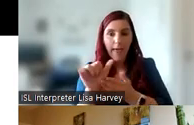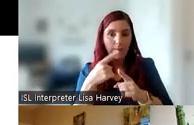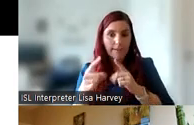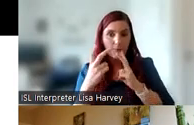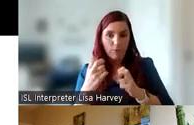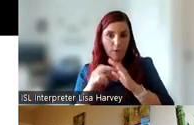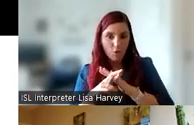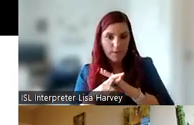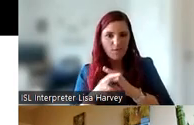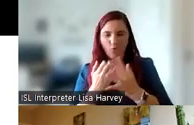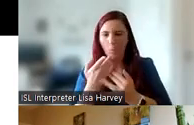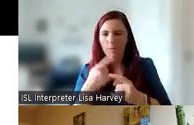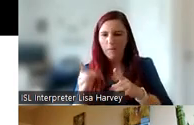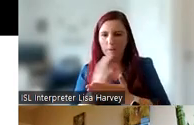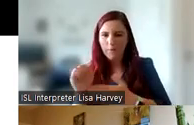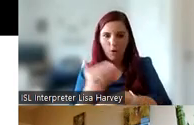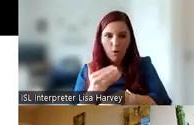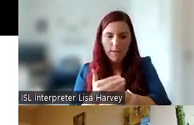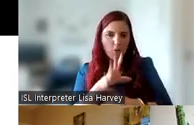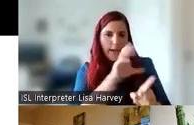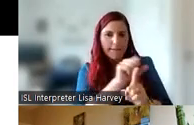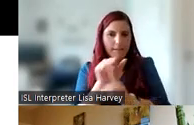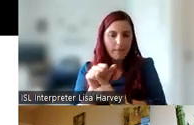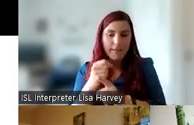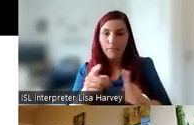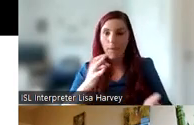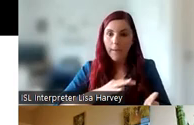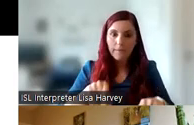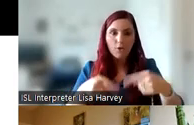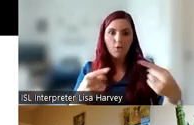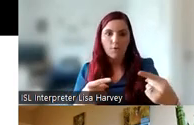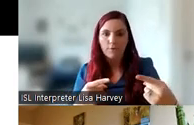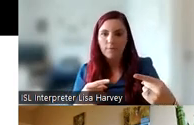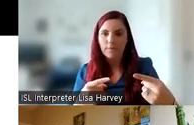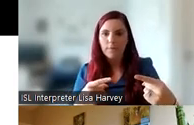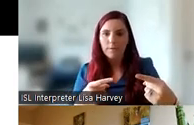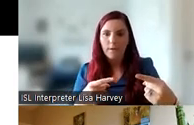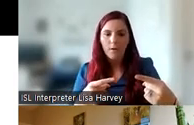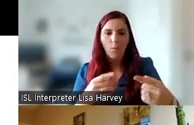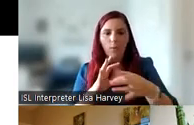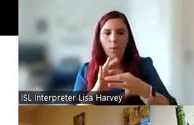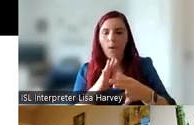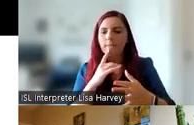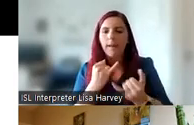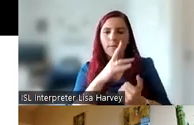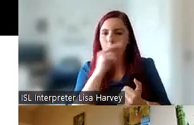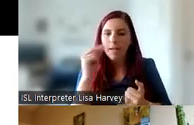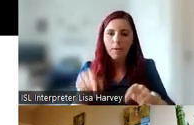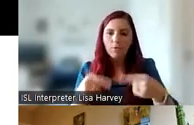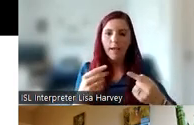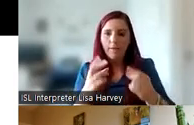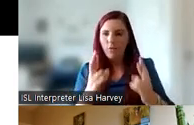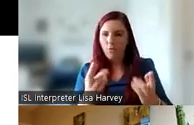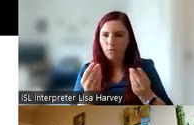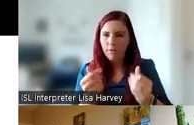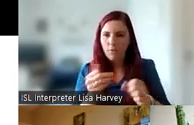and she identified several benefits and challenges associated with PPI for researchers. The challenges included things like having proper resourcing